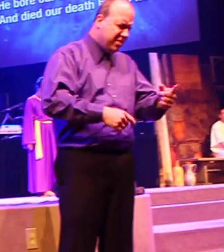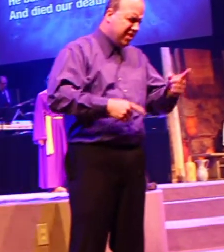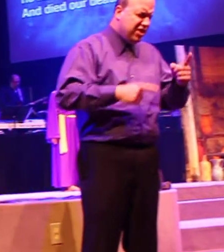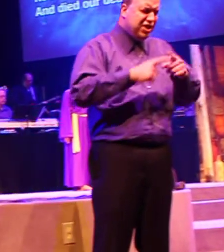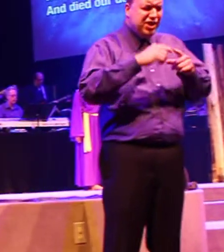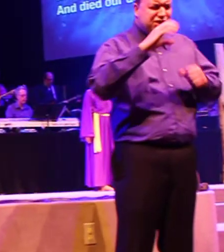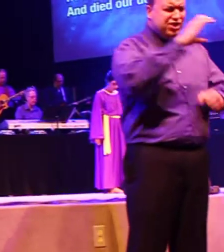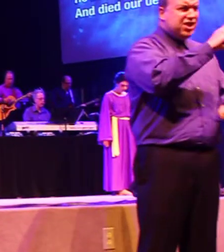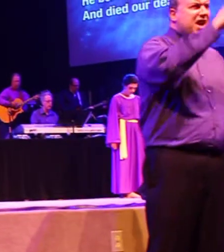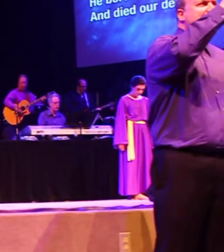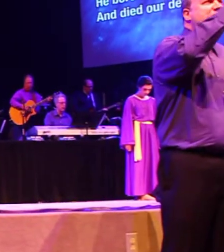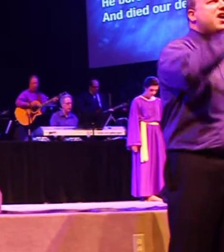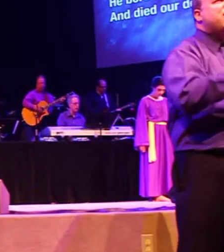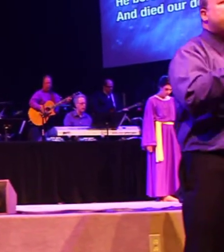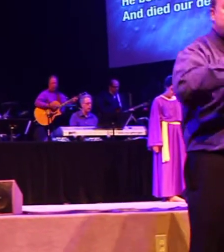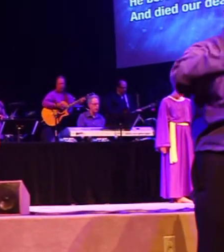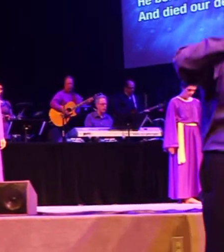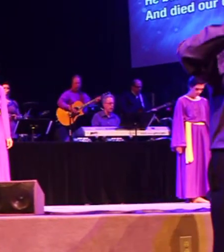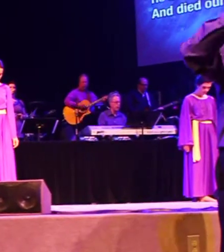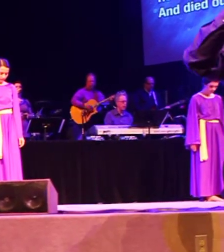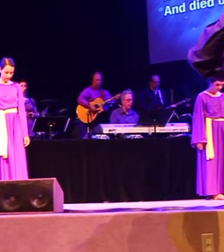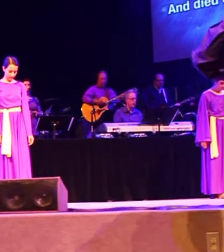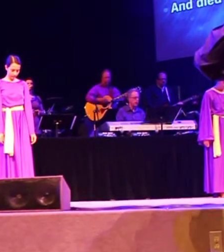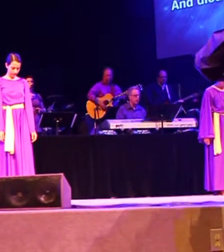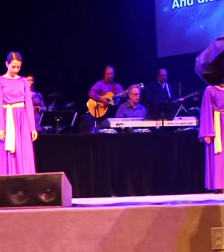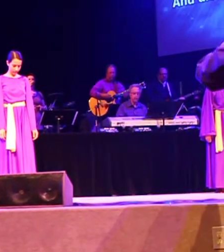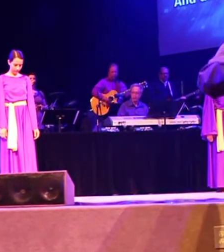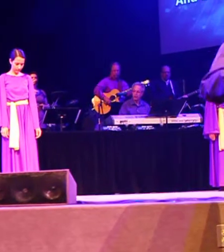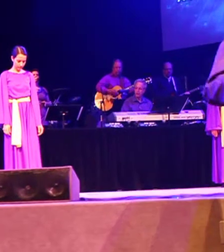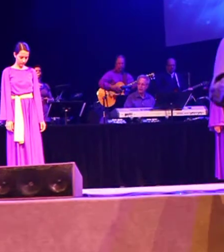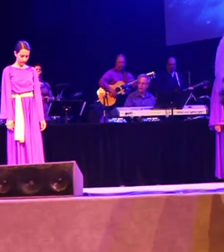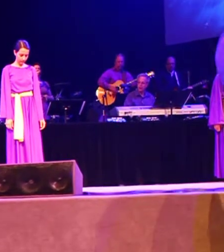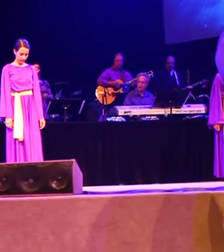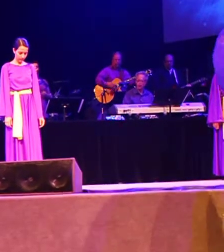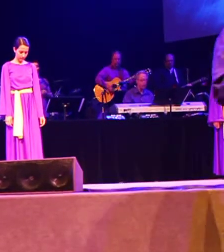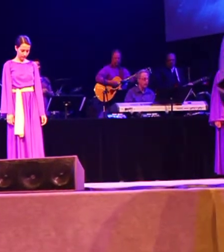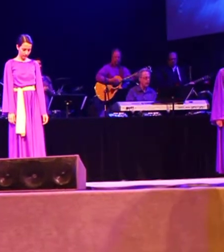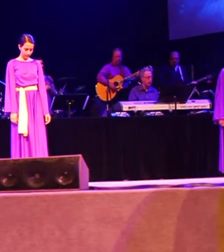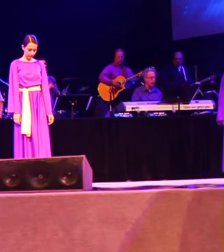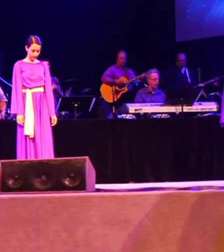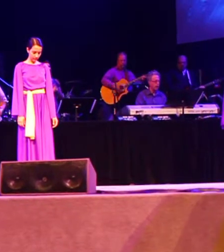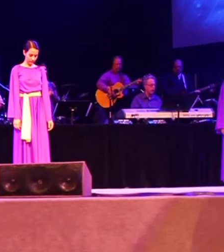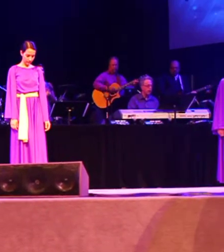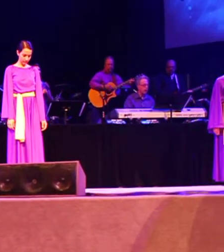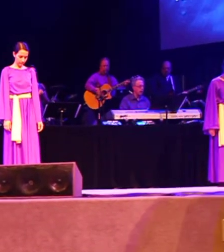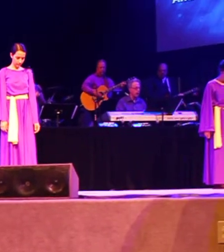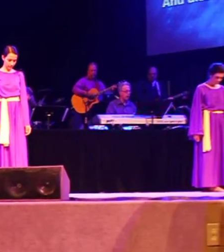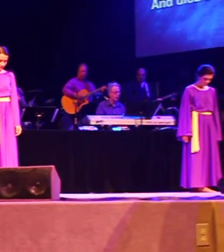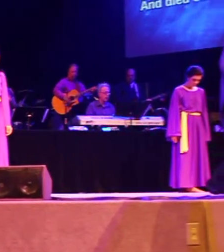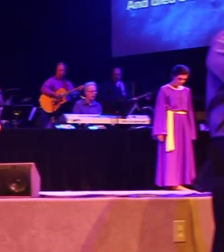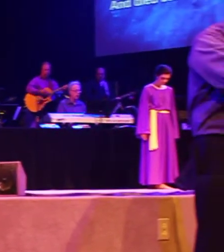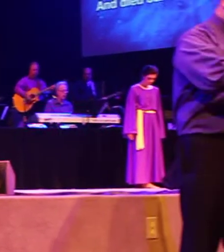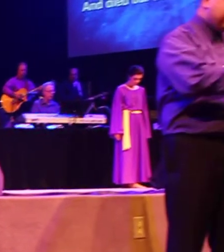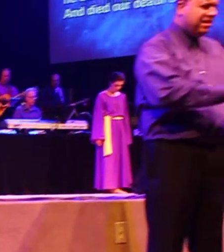but I will be in the And I will down the dead